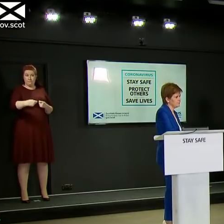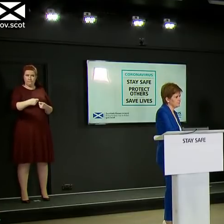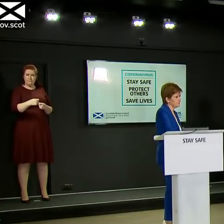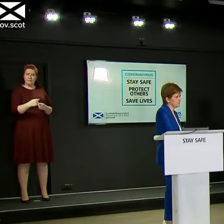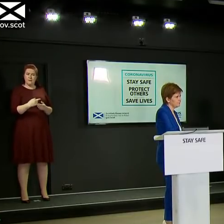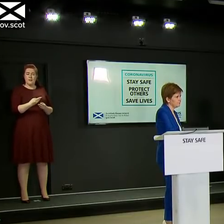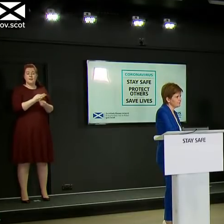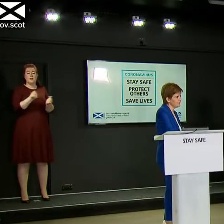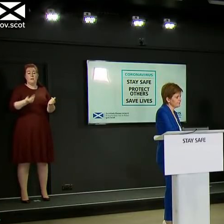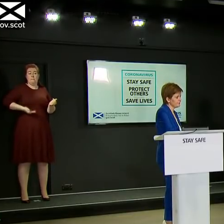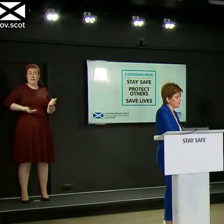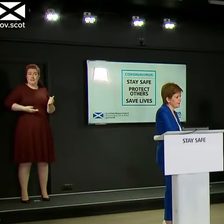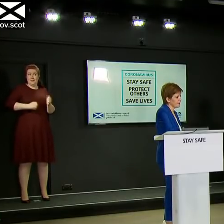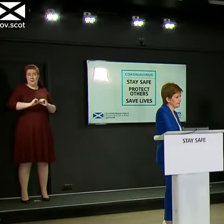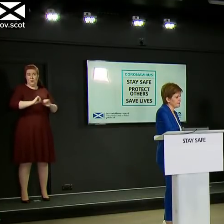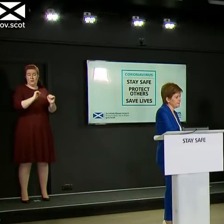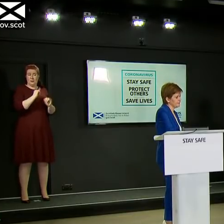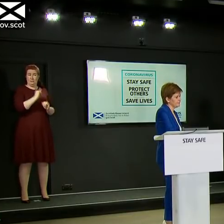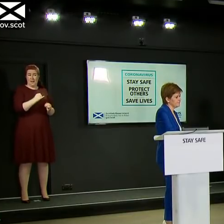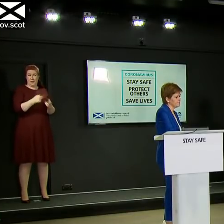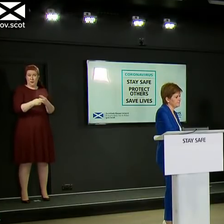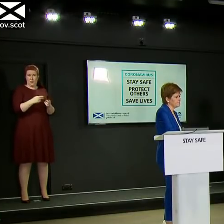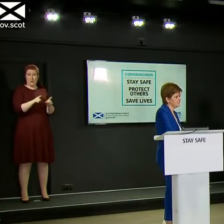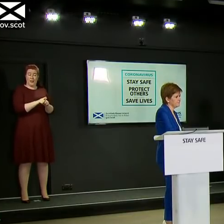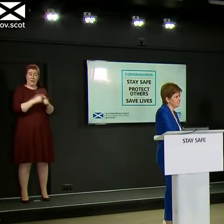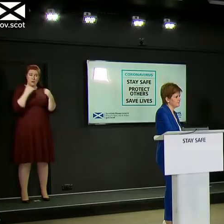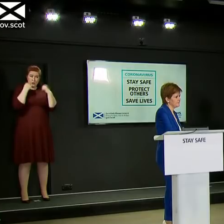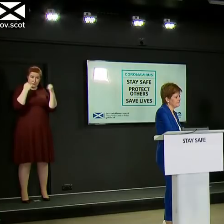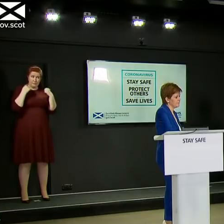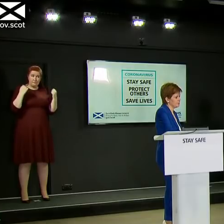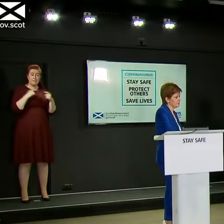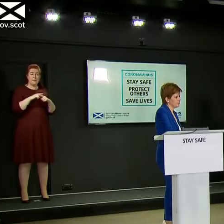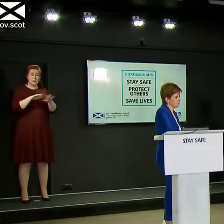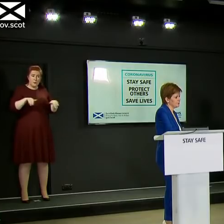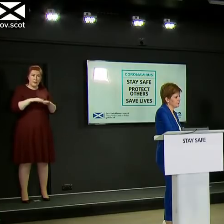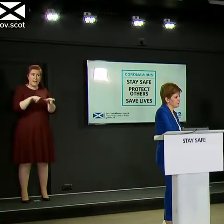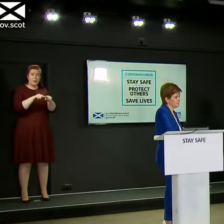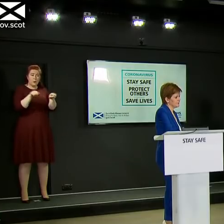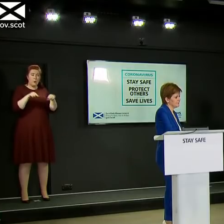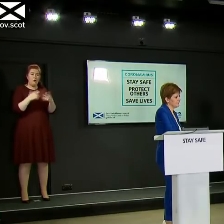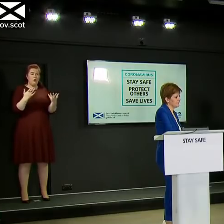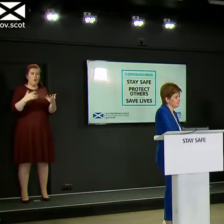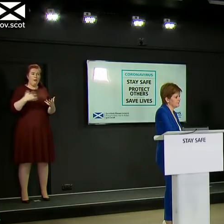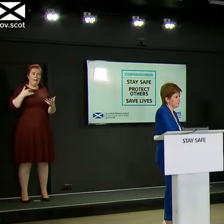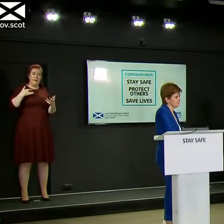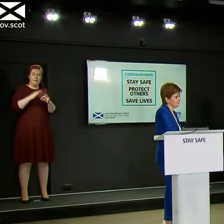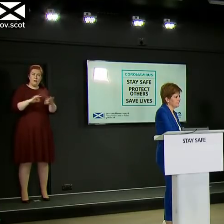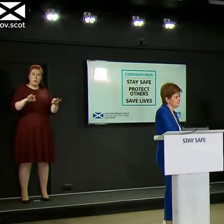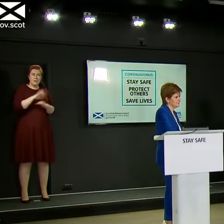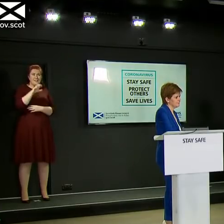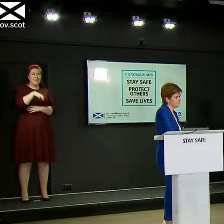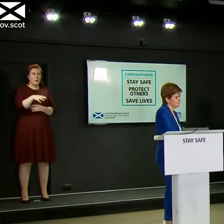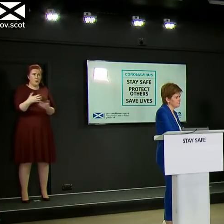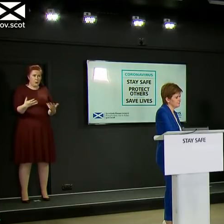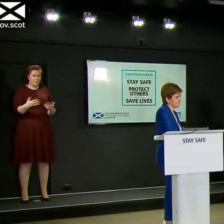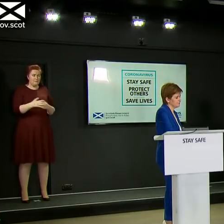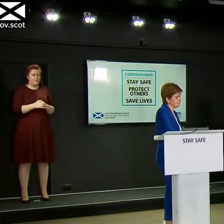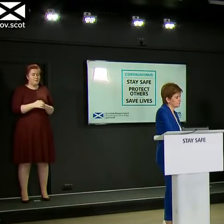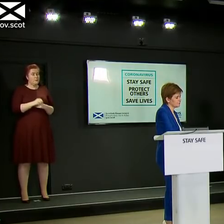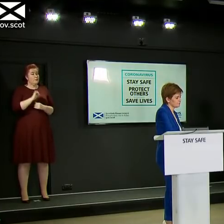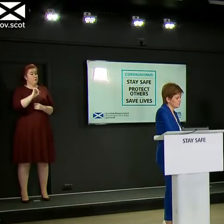news to some business owners, for example, gyms, swimming pools, live venues. Would it be your intention next week,